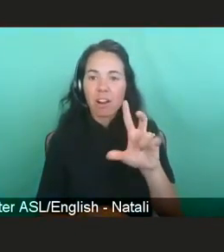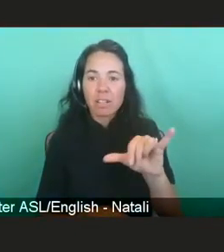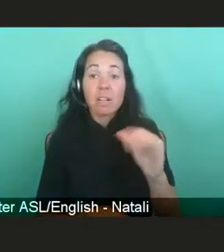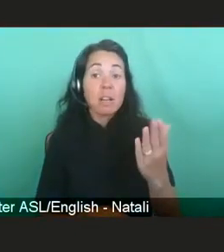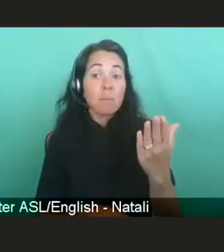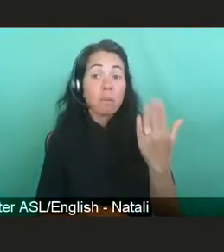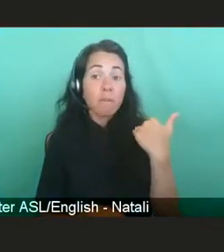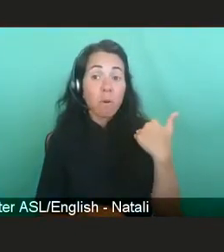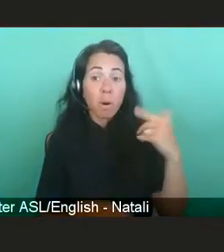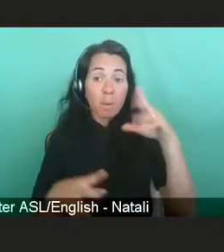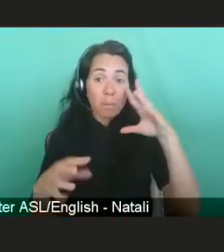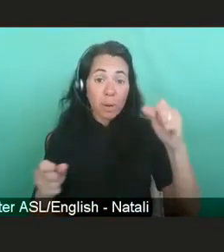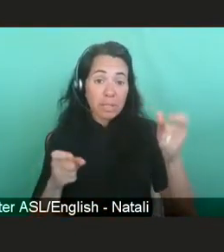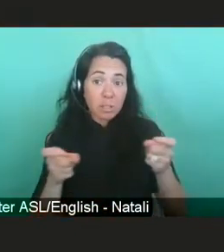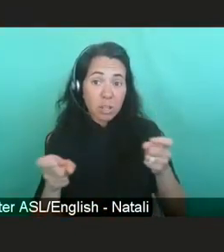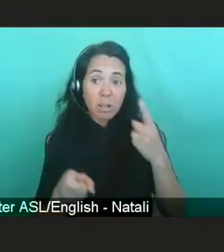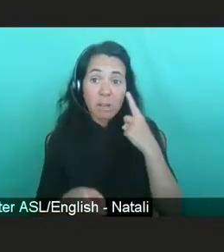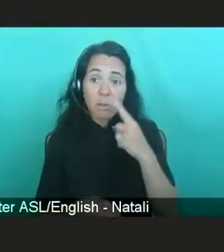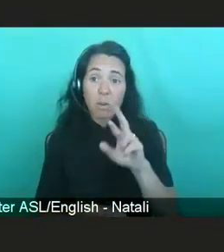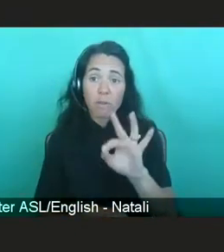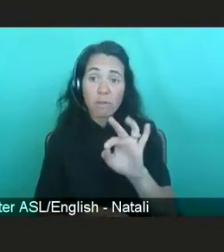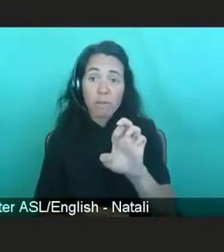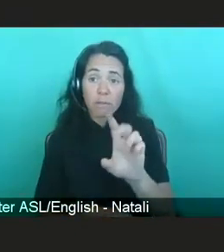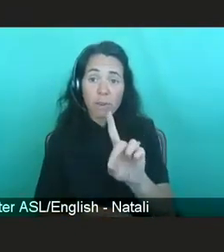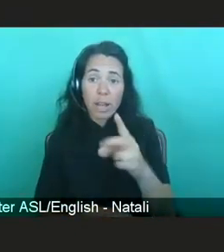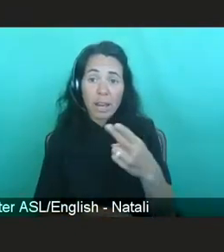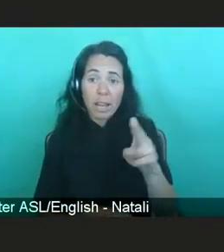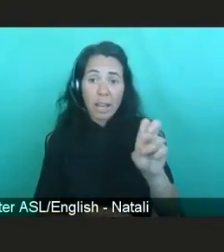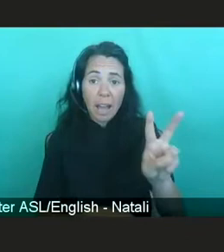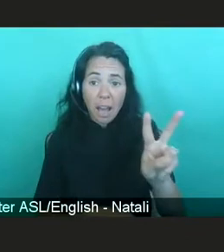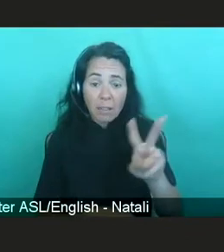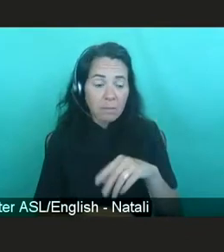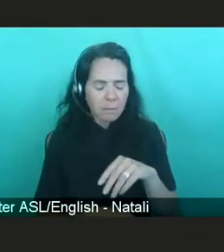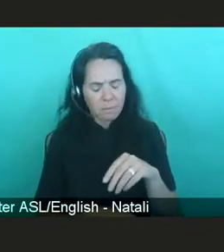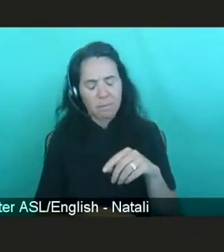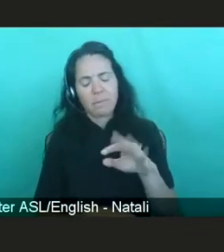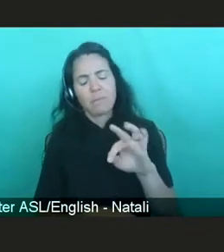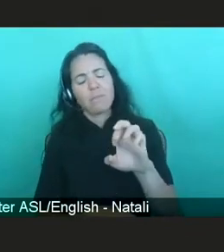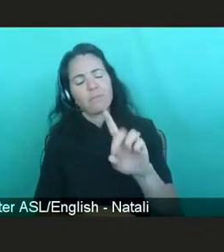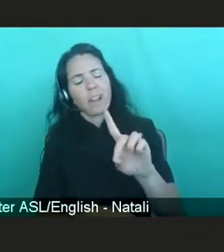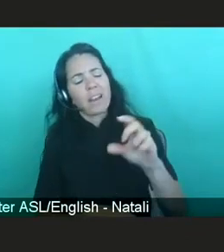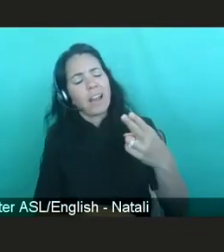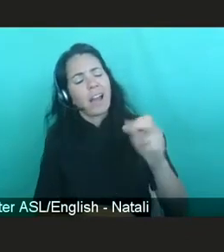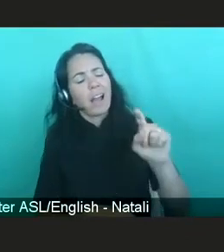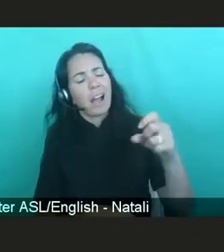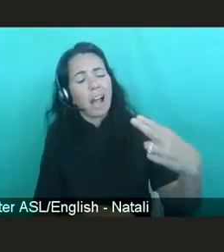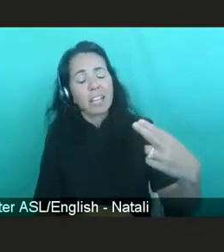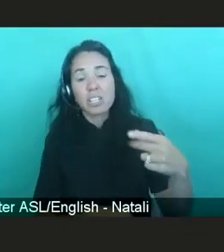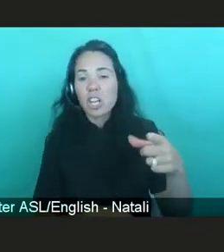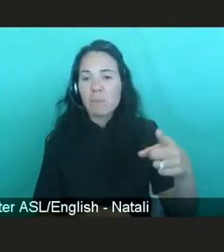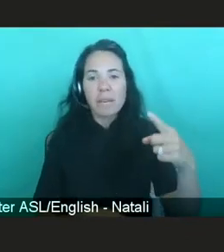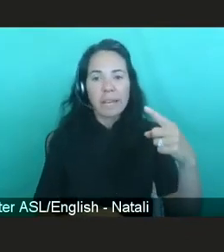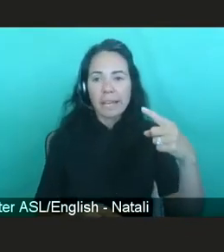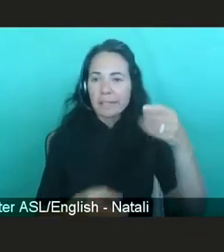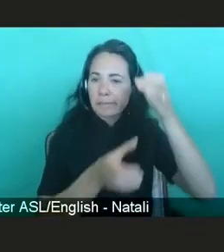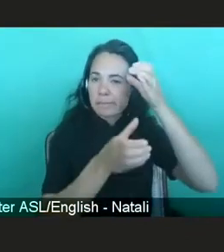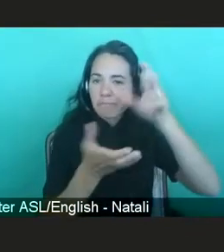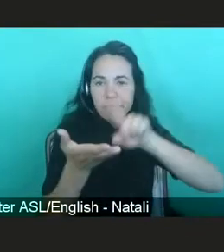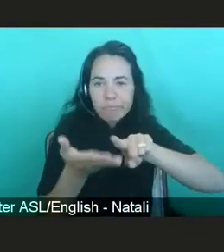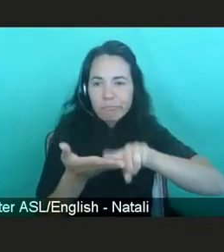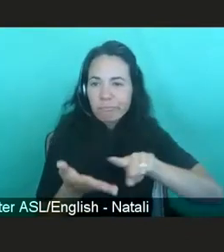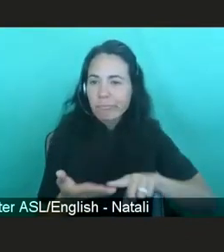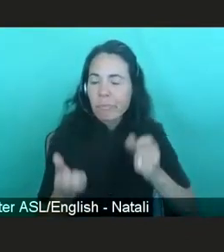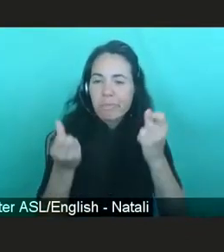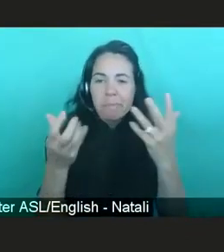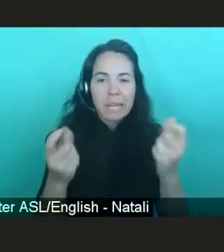research focuses on herpes virus, HIV, the novel coronavirus. There are a few viruses that Larry has not had an